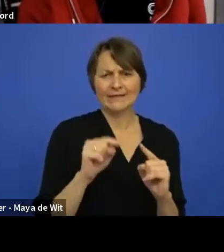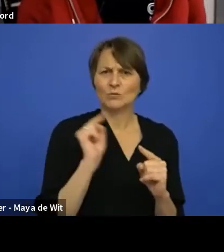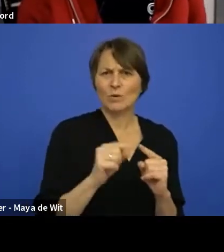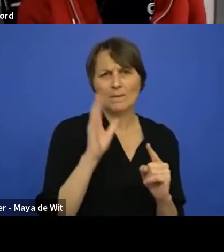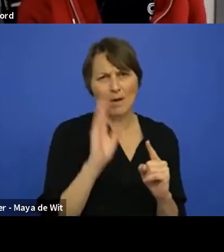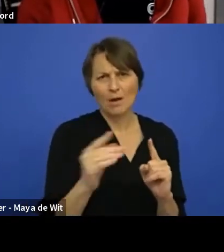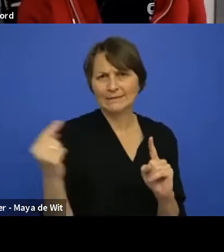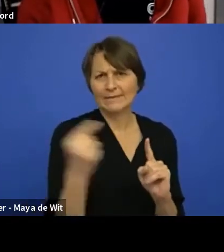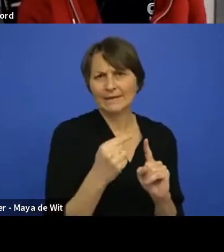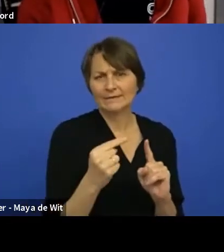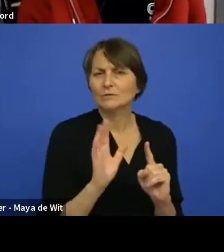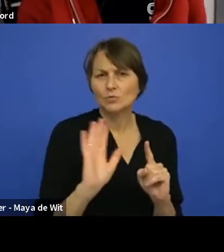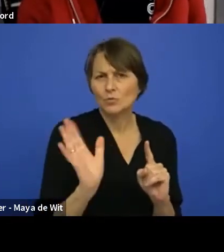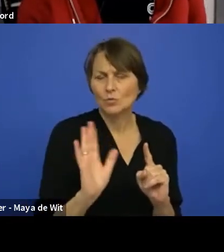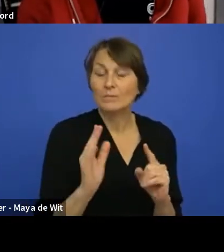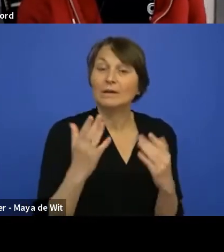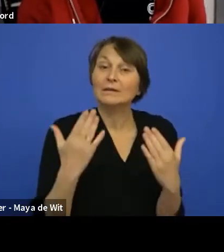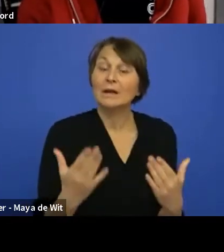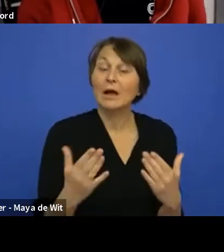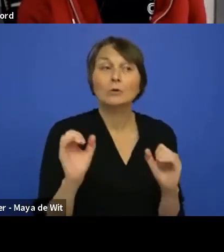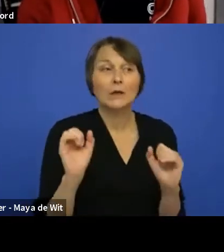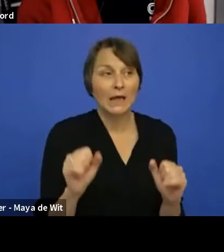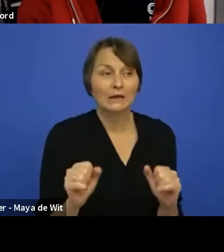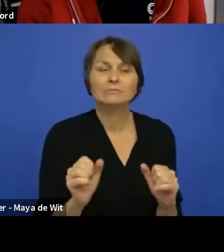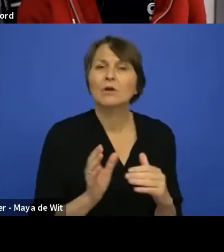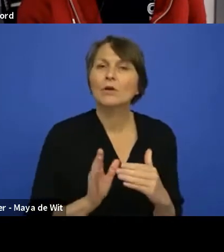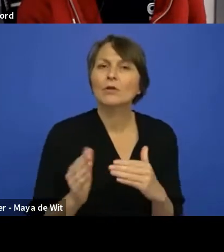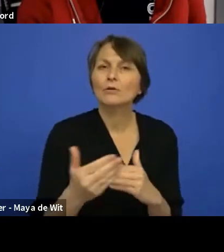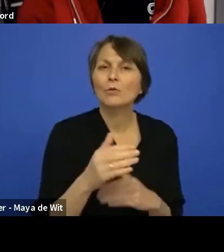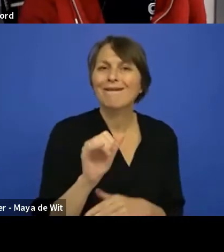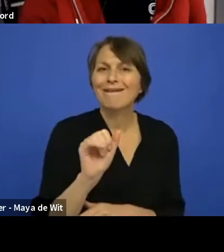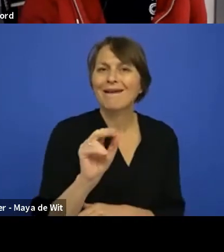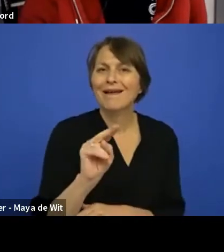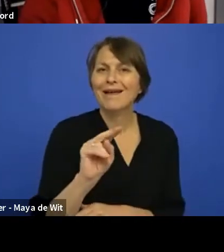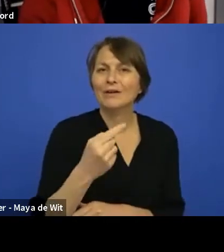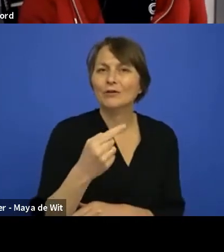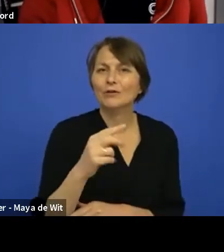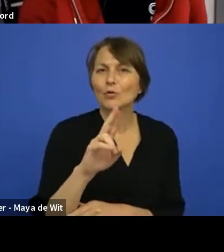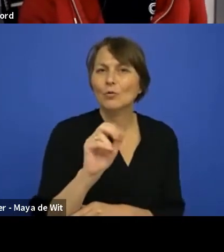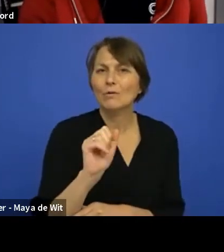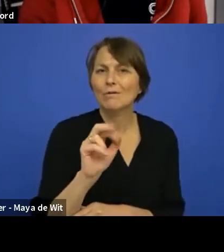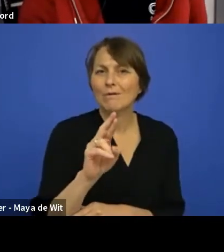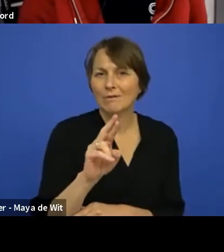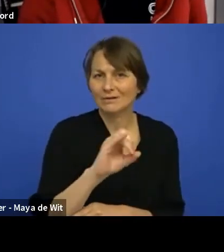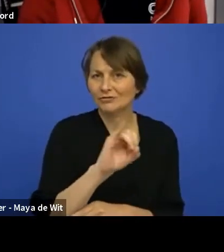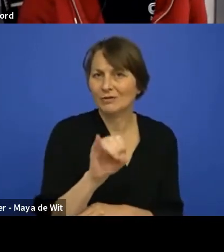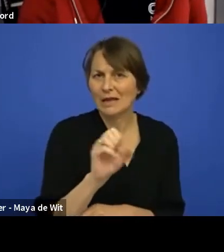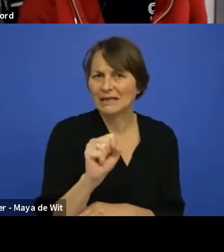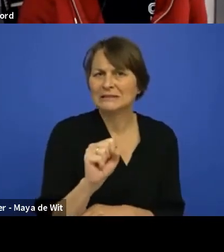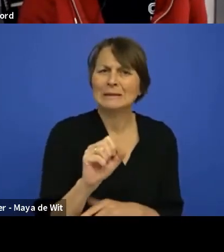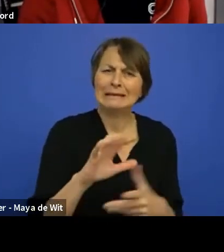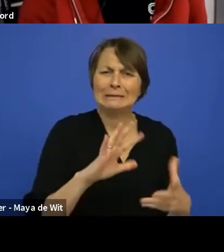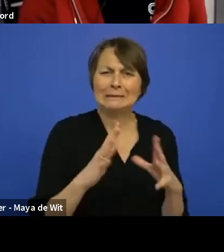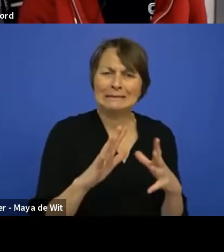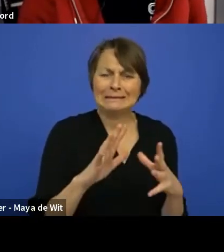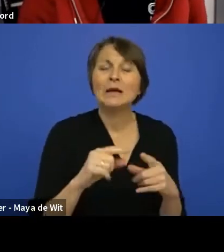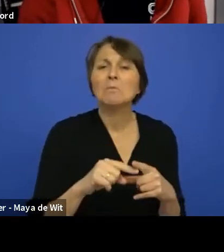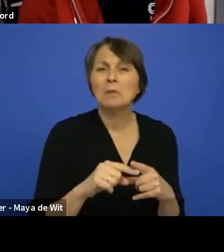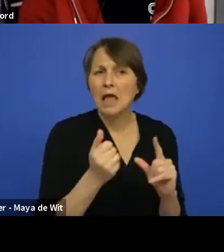use, uh, you can't do it through angular JS, but it's a little convoluted, but there are examples of packages, more or less building their own stuff